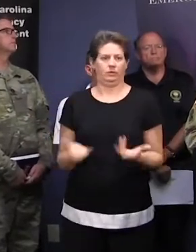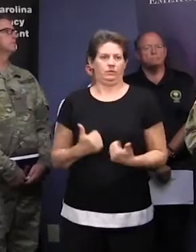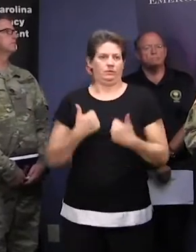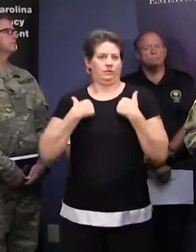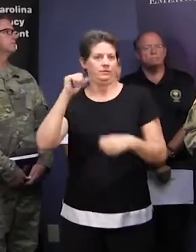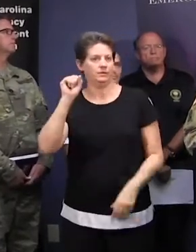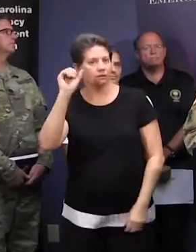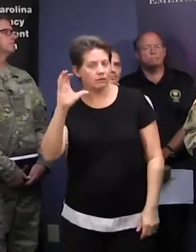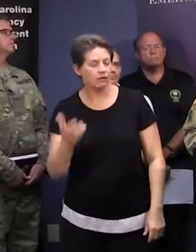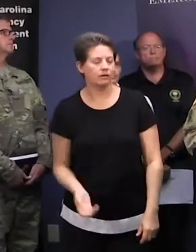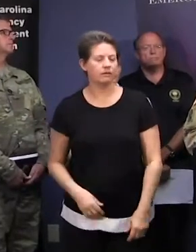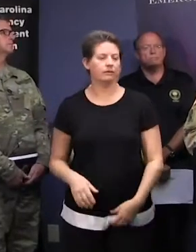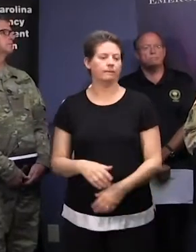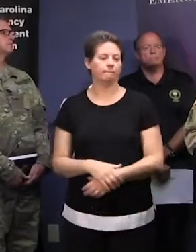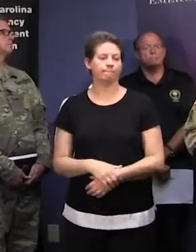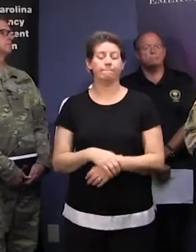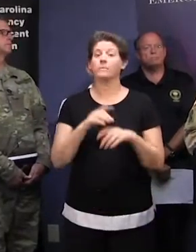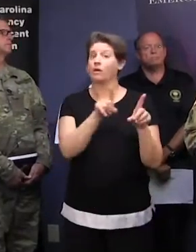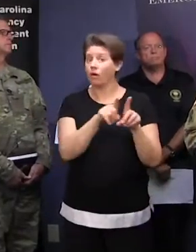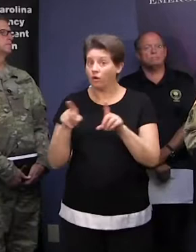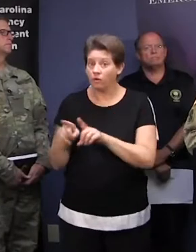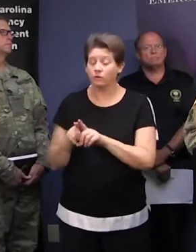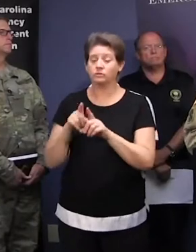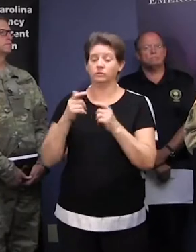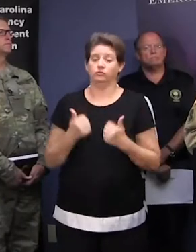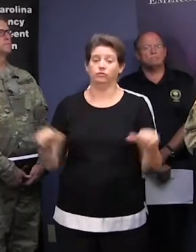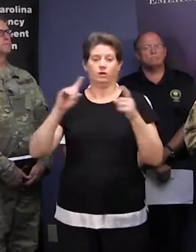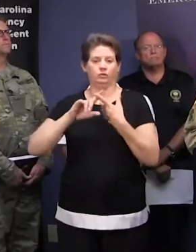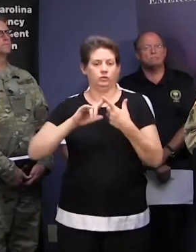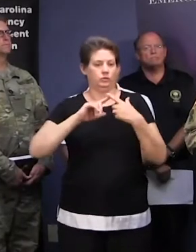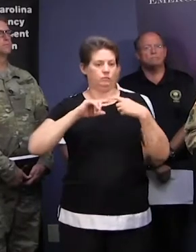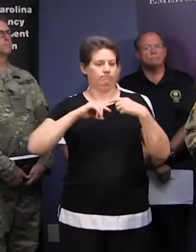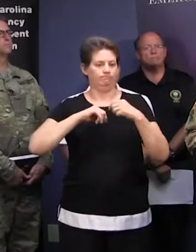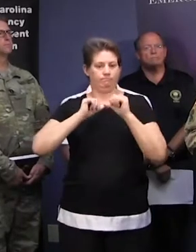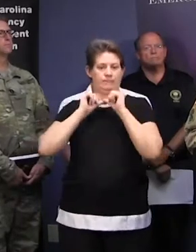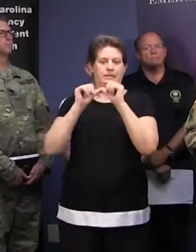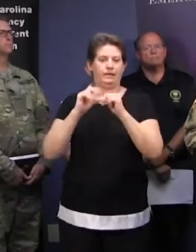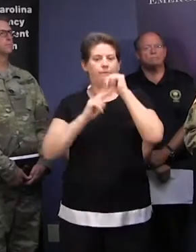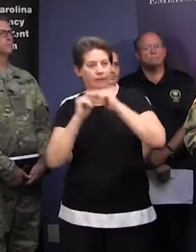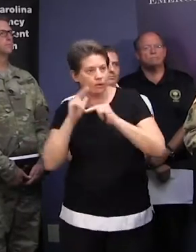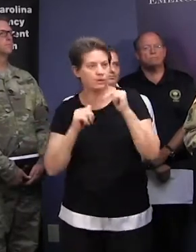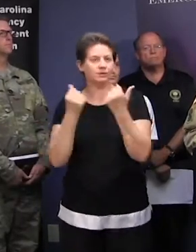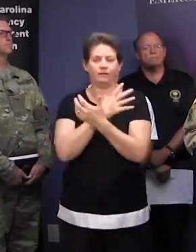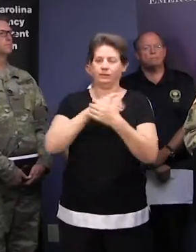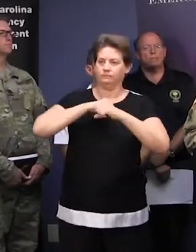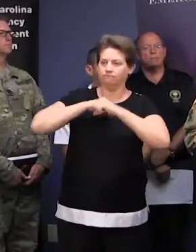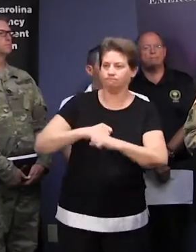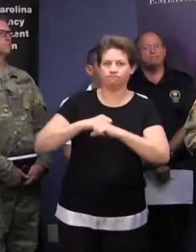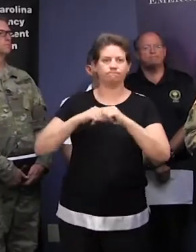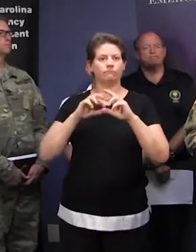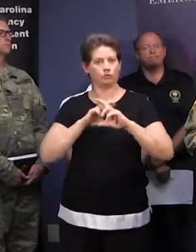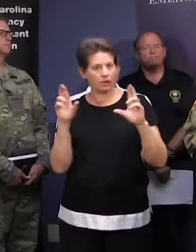We're also working to preserve infrastructure as time permits. We will be